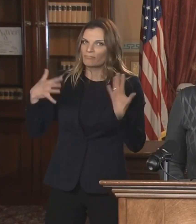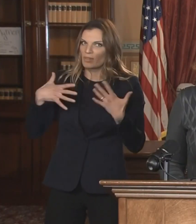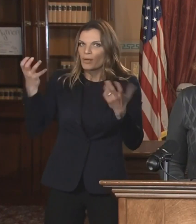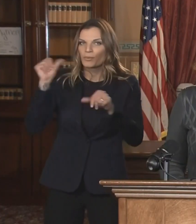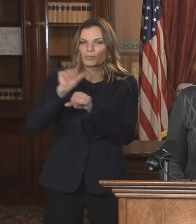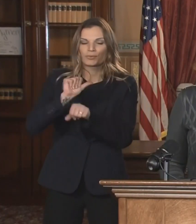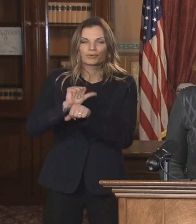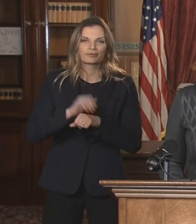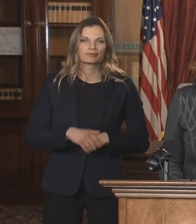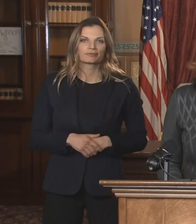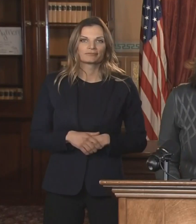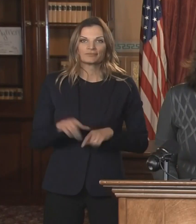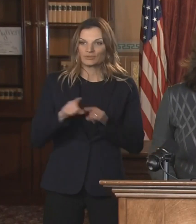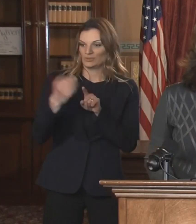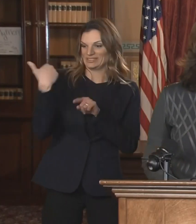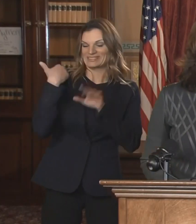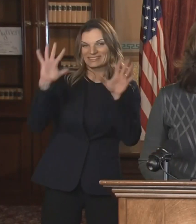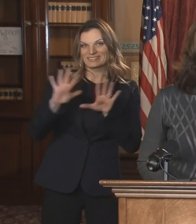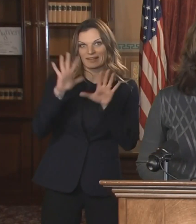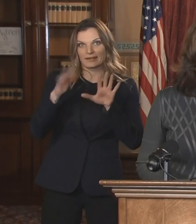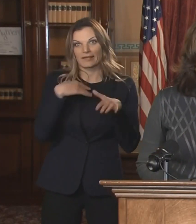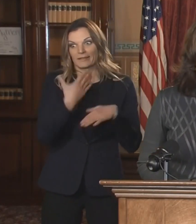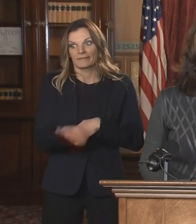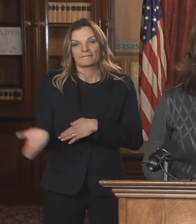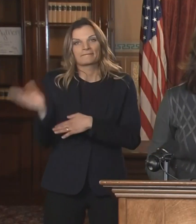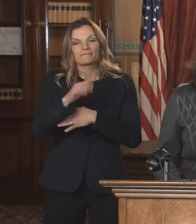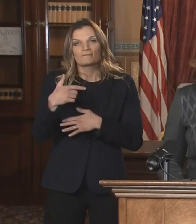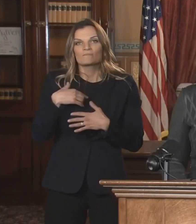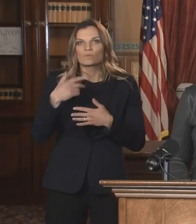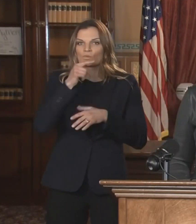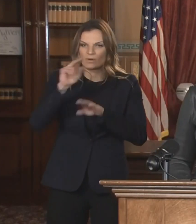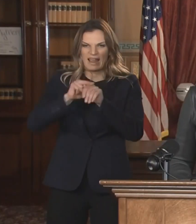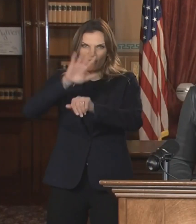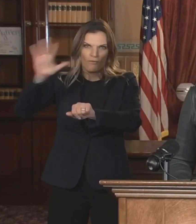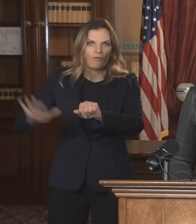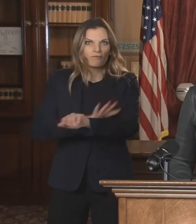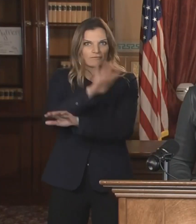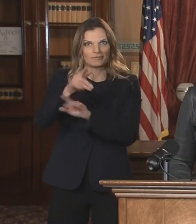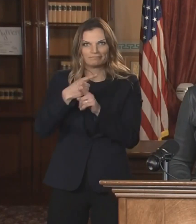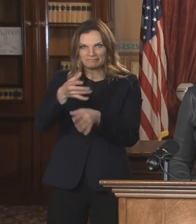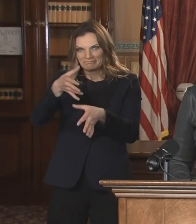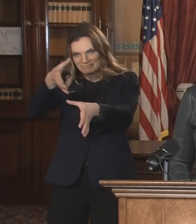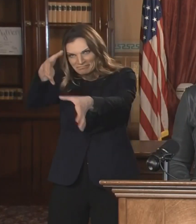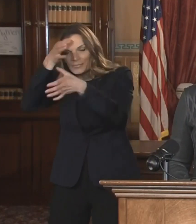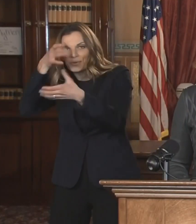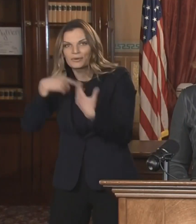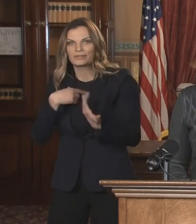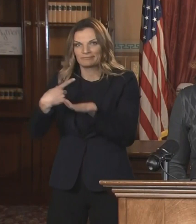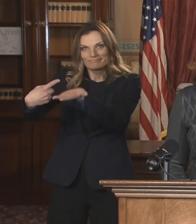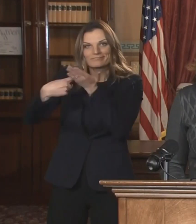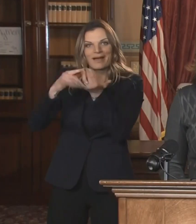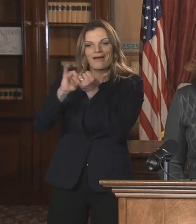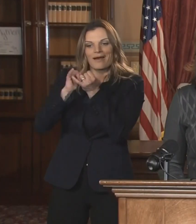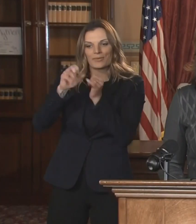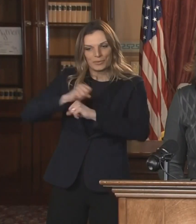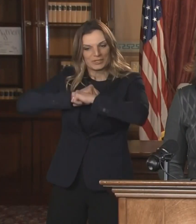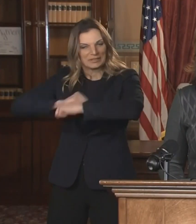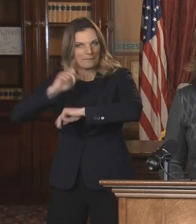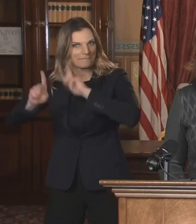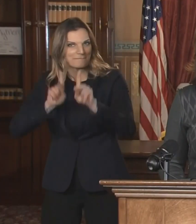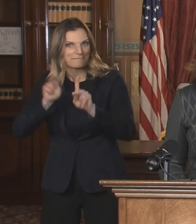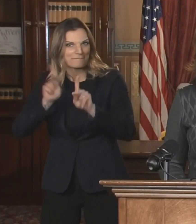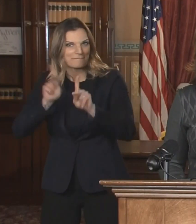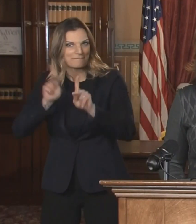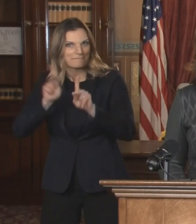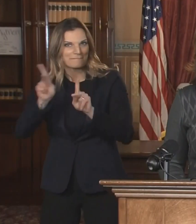And as I mentioned on Sunday, we spent a lot of time with national experts to determine how we best protect people. You